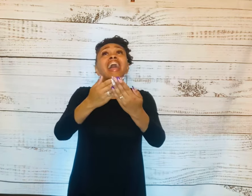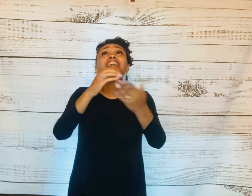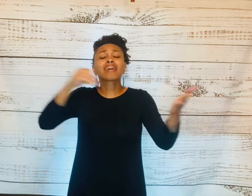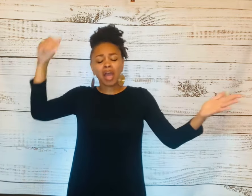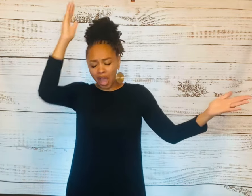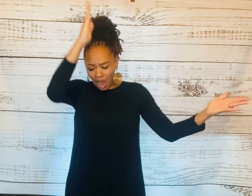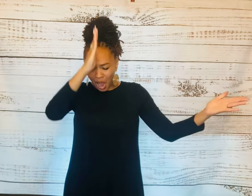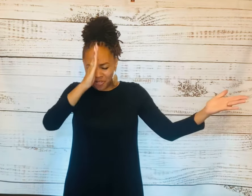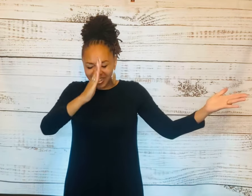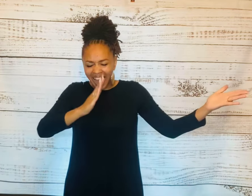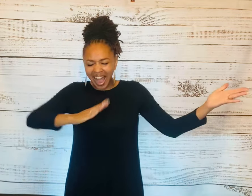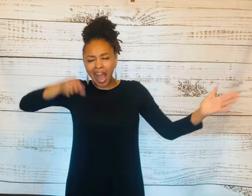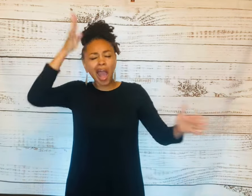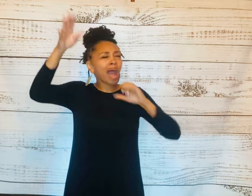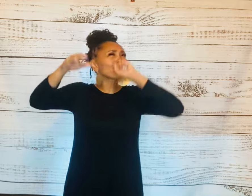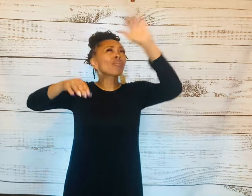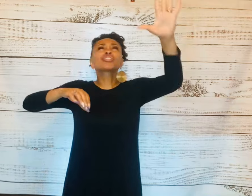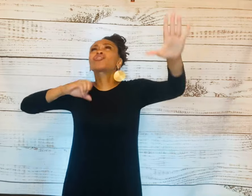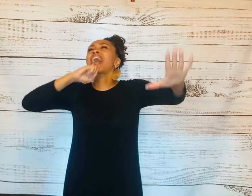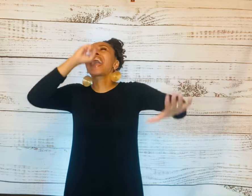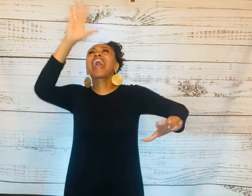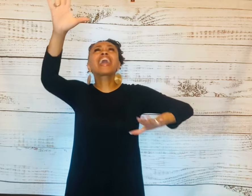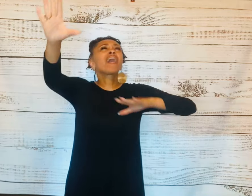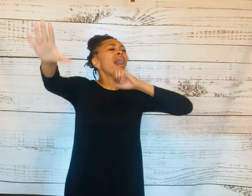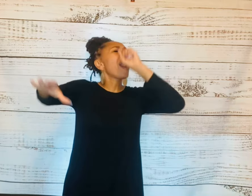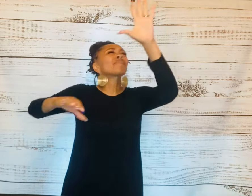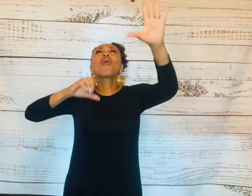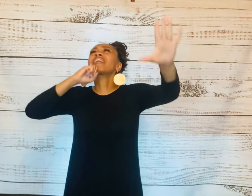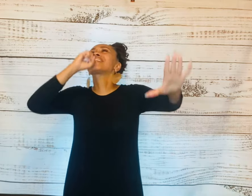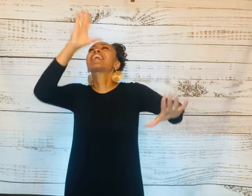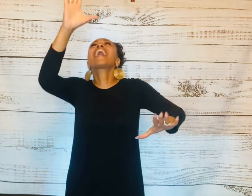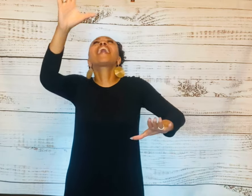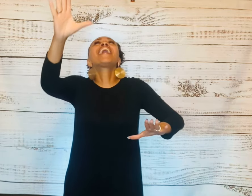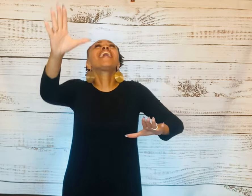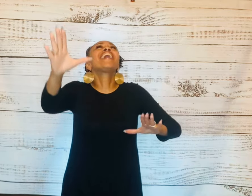of God. I'm gonna sing. I'm gonna sing.